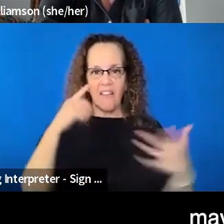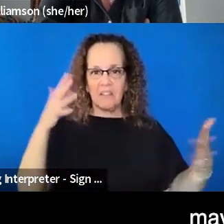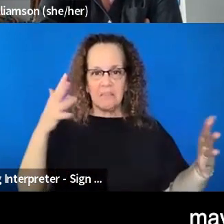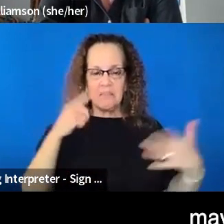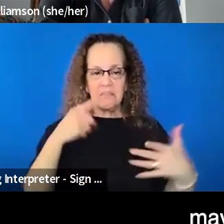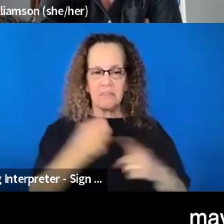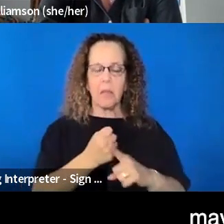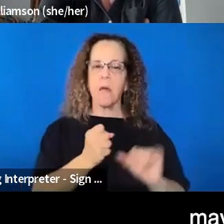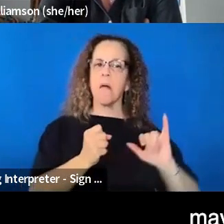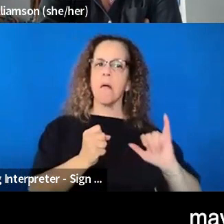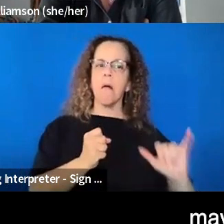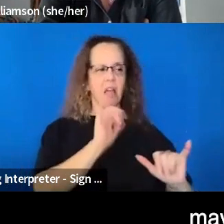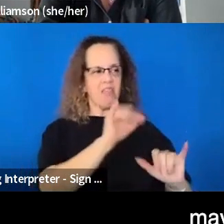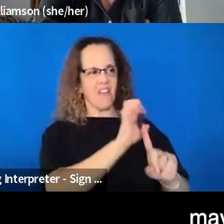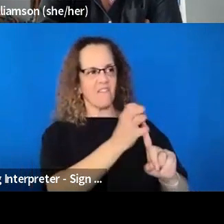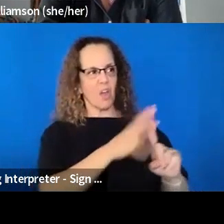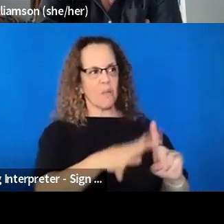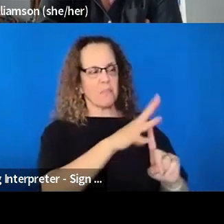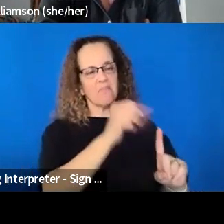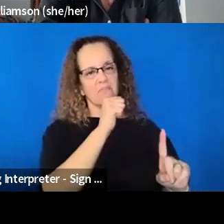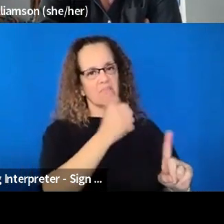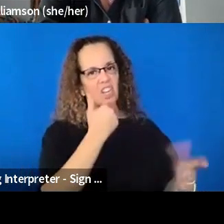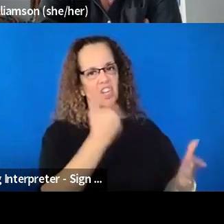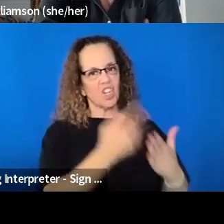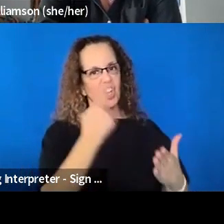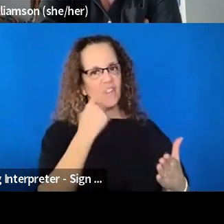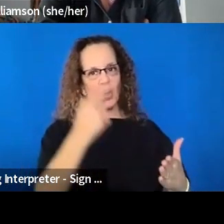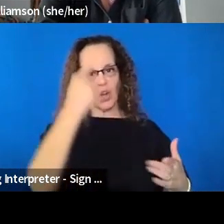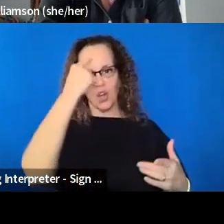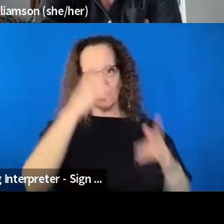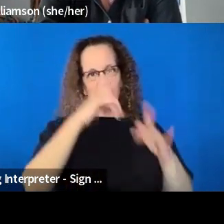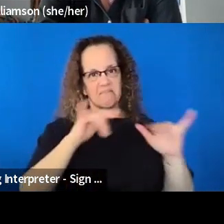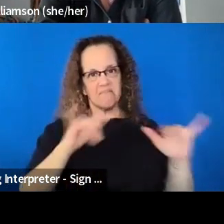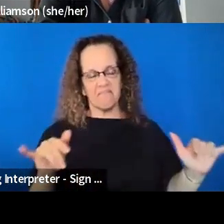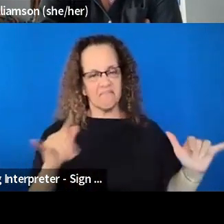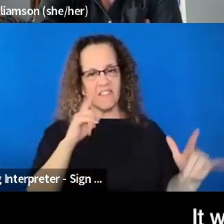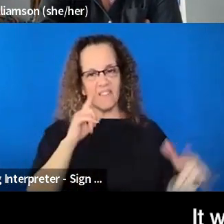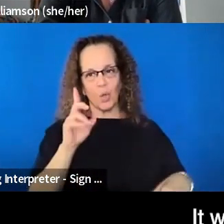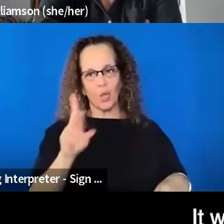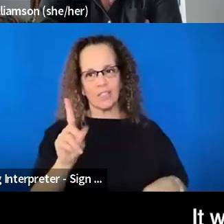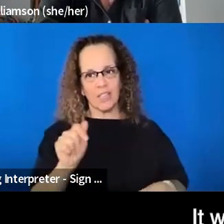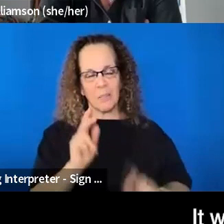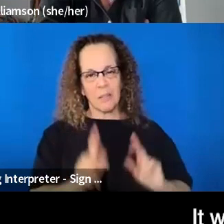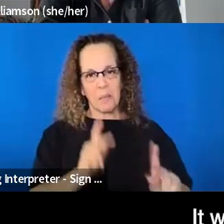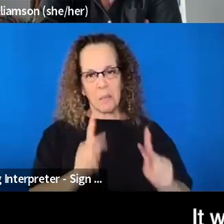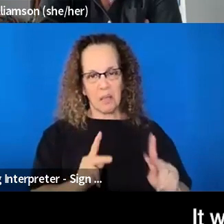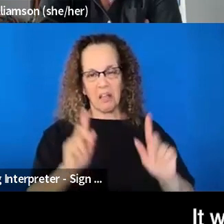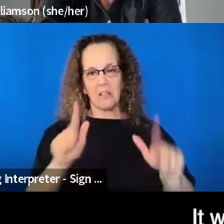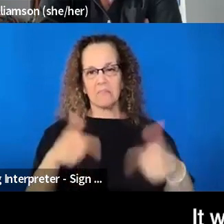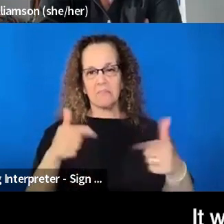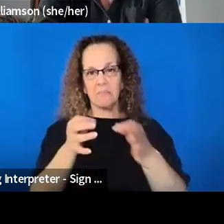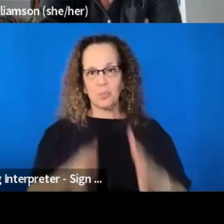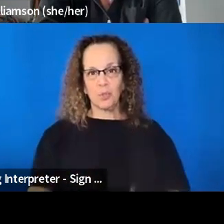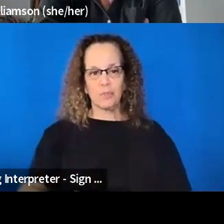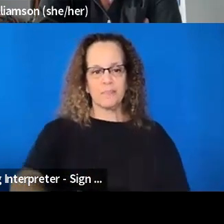maybe that environment is just not great for neurodivergent folks, for disabled folks. It was also awful to be a